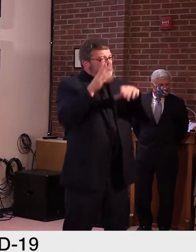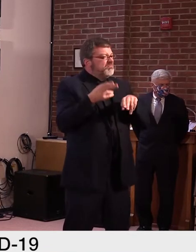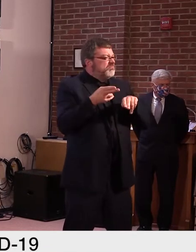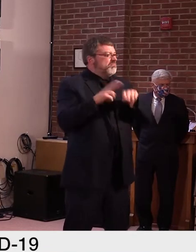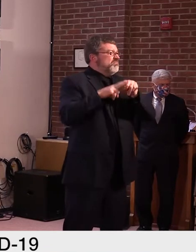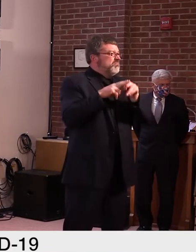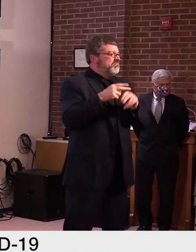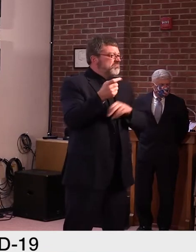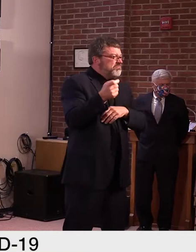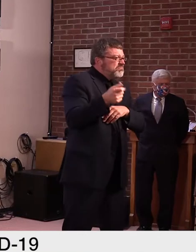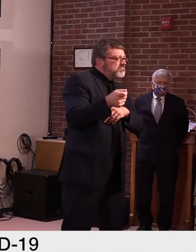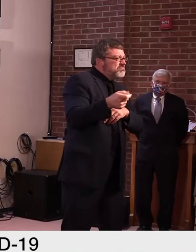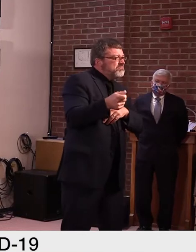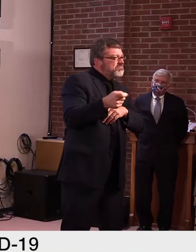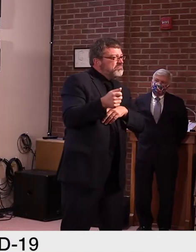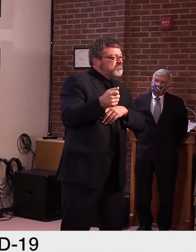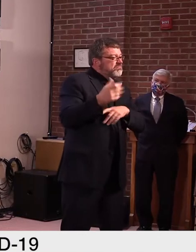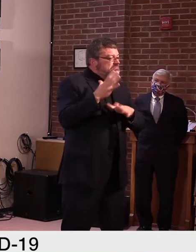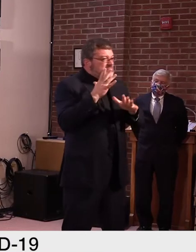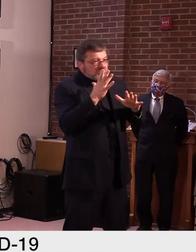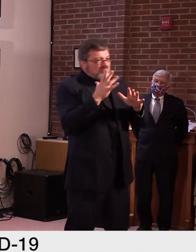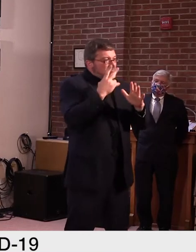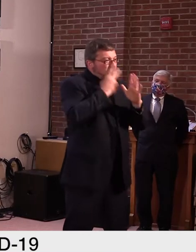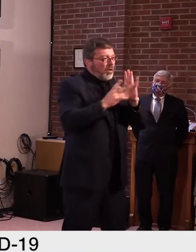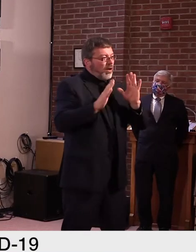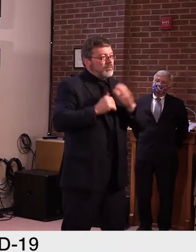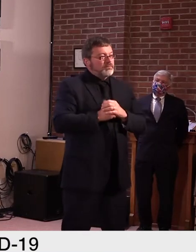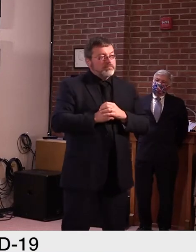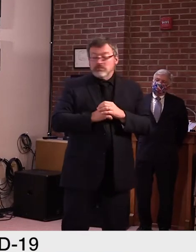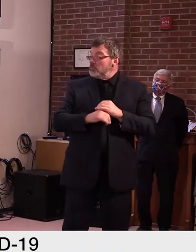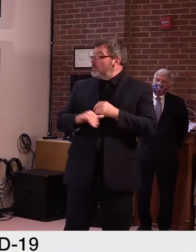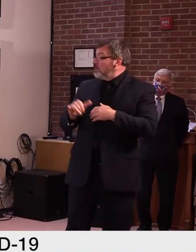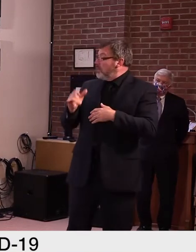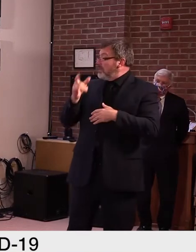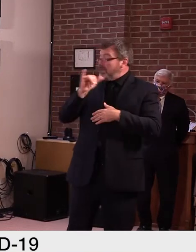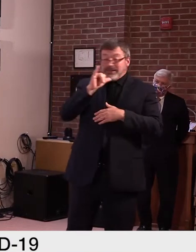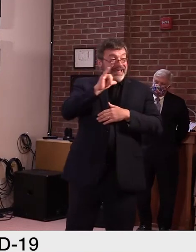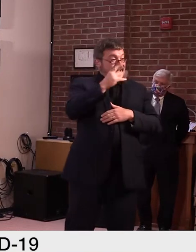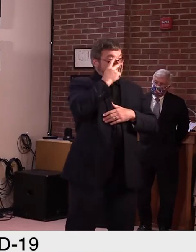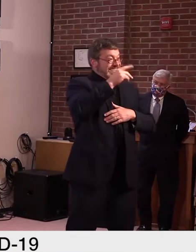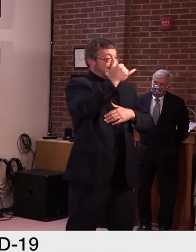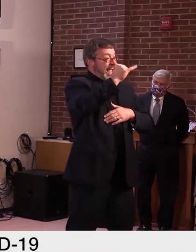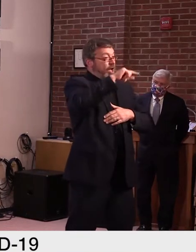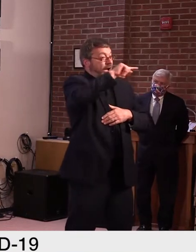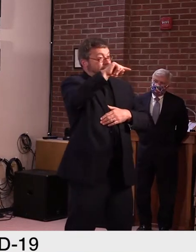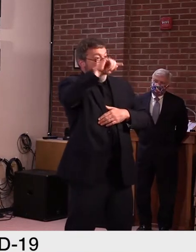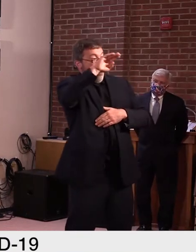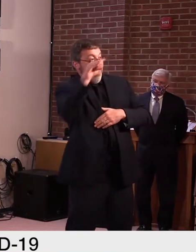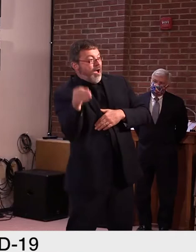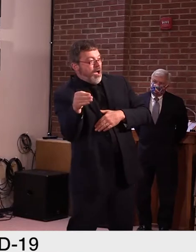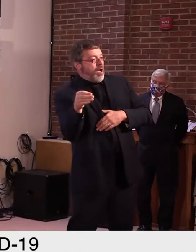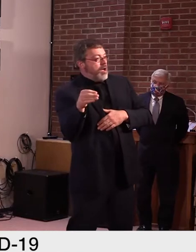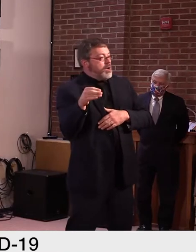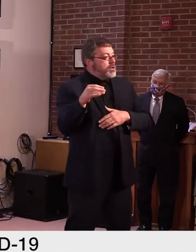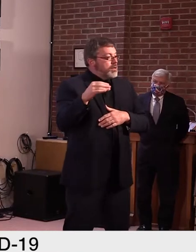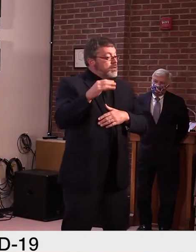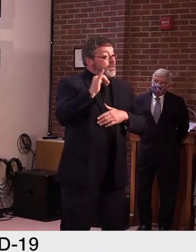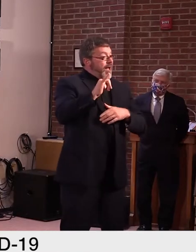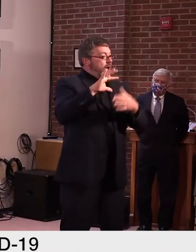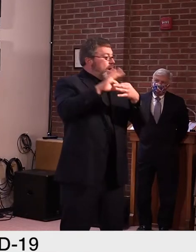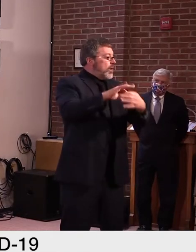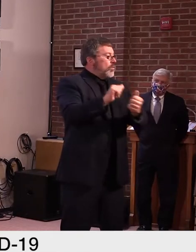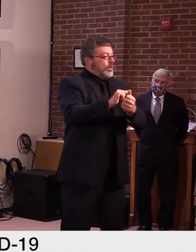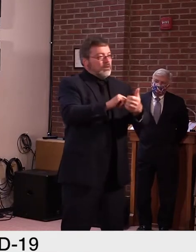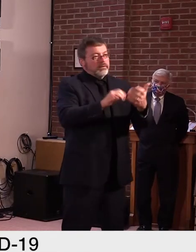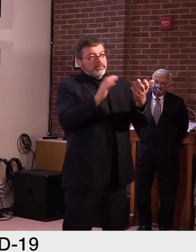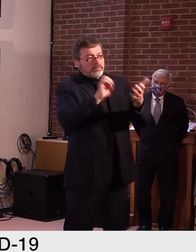Again, now this forecasting incorporates all of the increased mobility from K through 12, from higher ed, from parents returning to work,